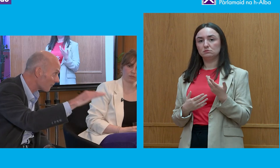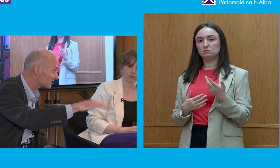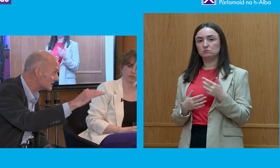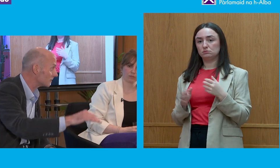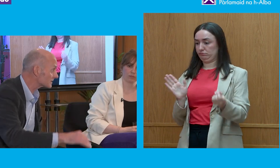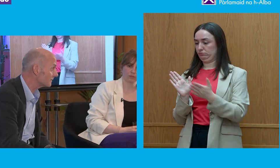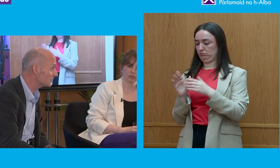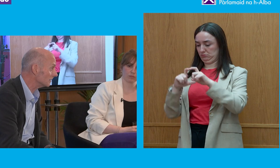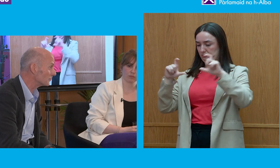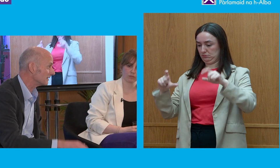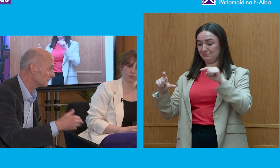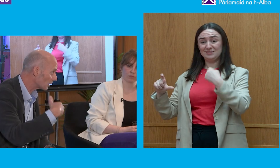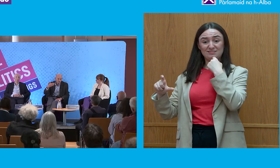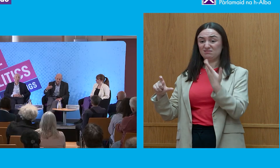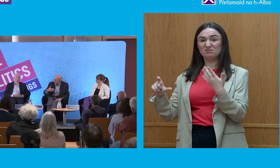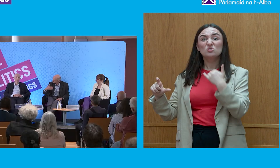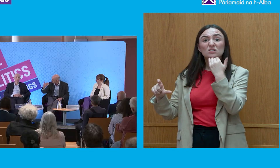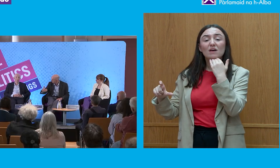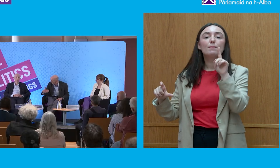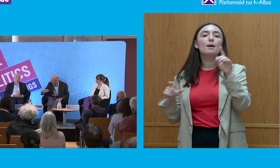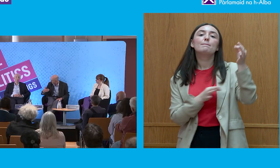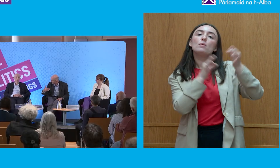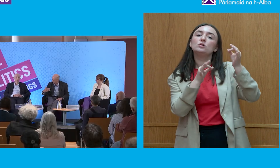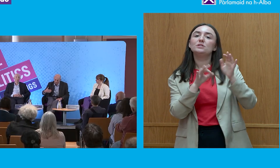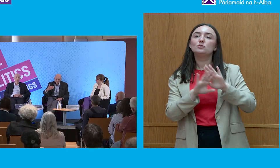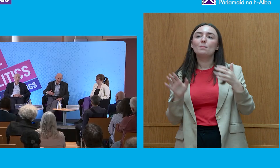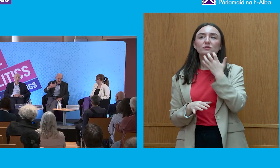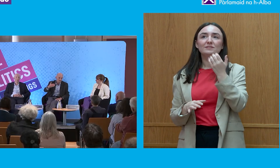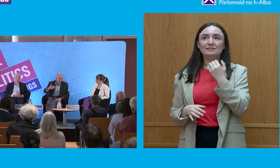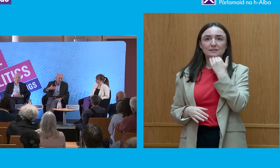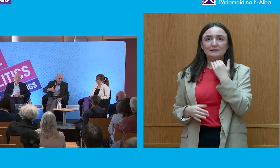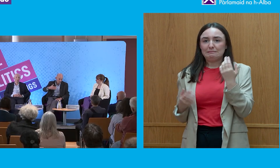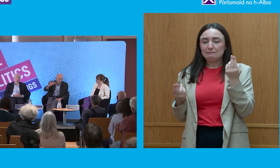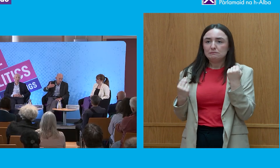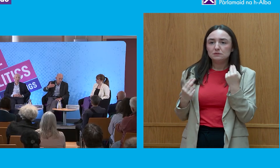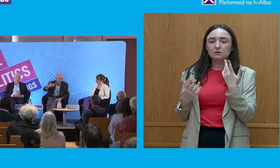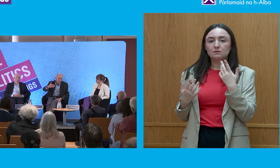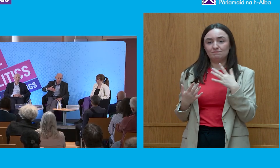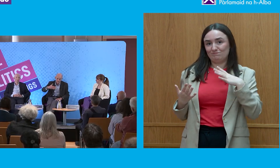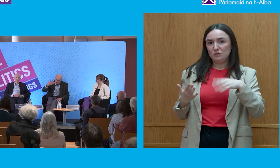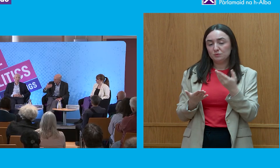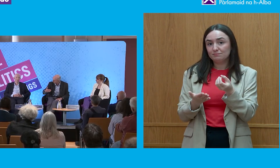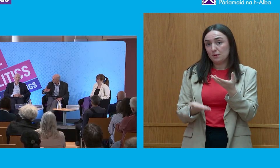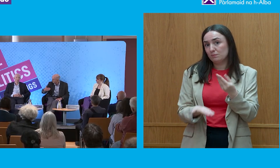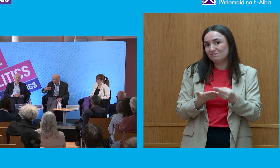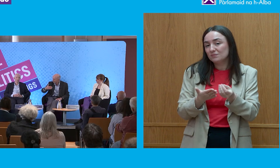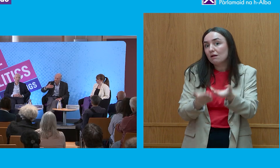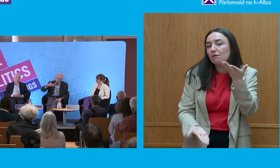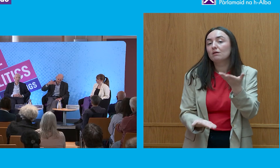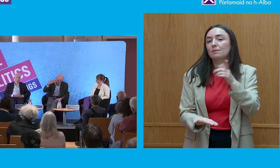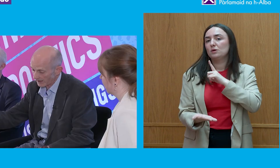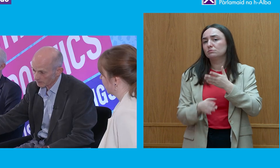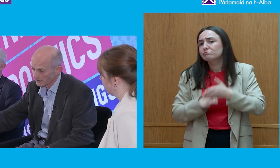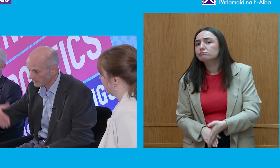was obviously not sufficient. But politicians weren't brave enough to say, actually, we need to increase your wage because you're doing a difficult job.